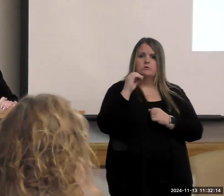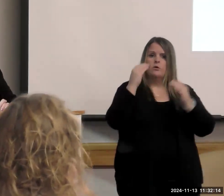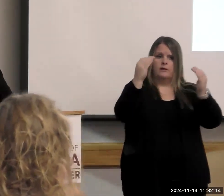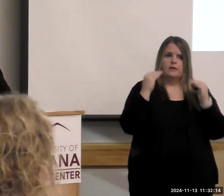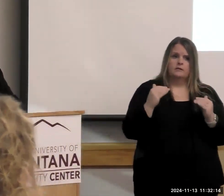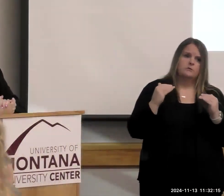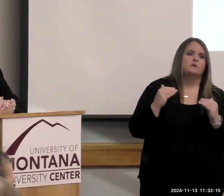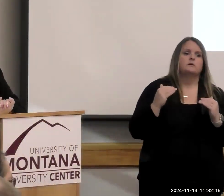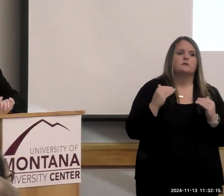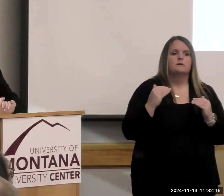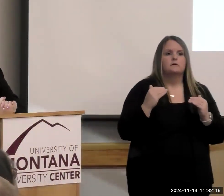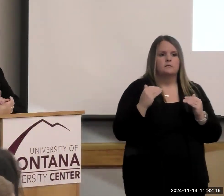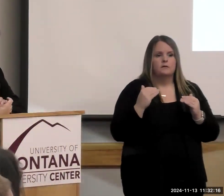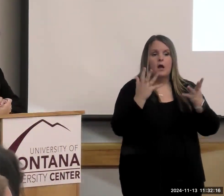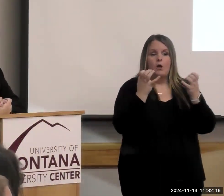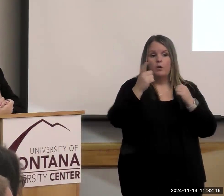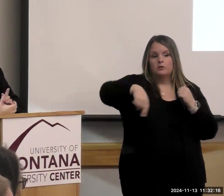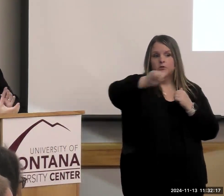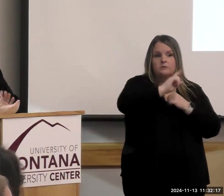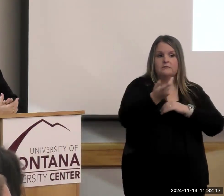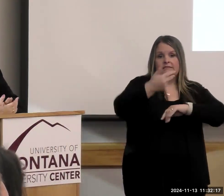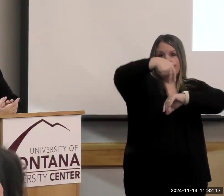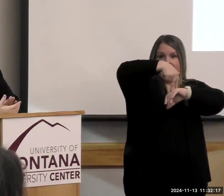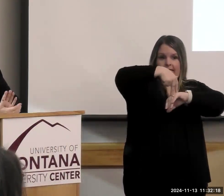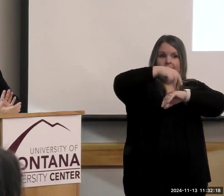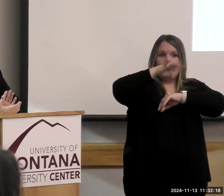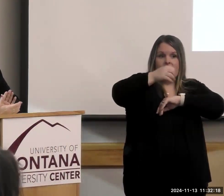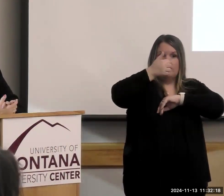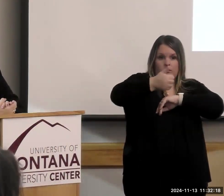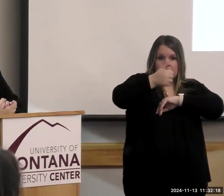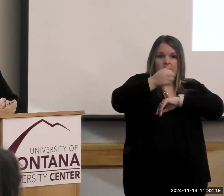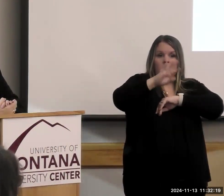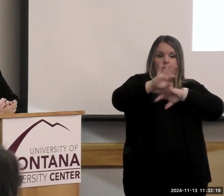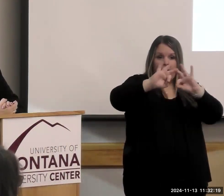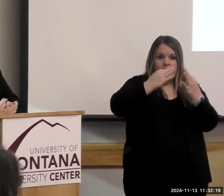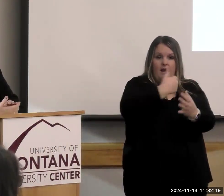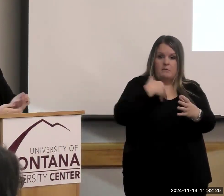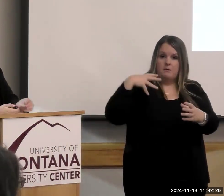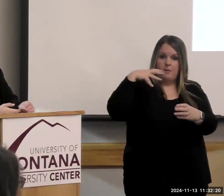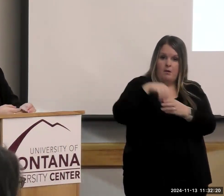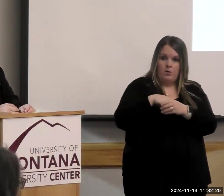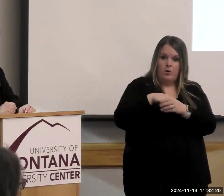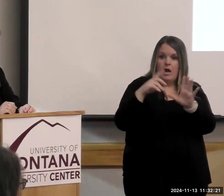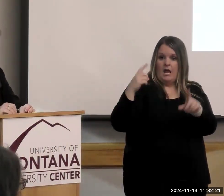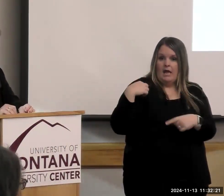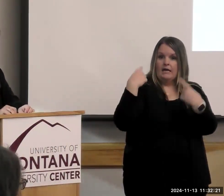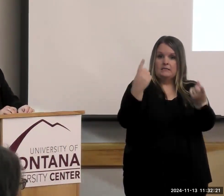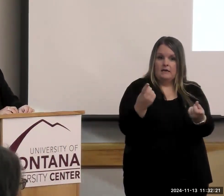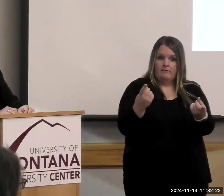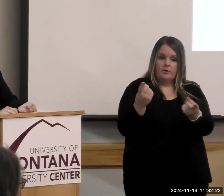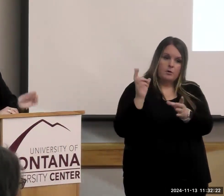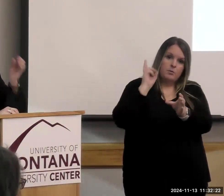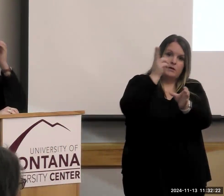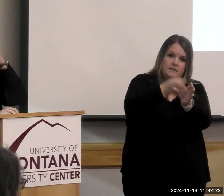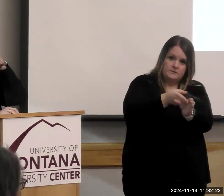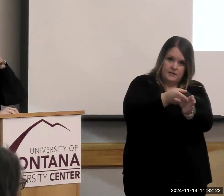one is, I want you to stand if you or a family member of yours has ever participated